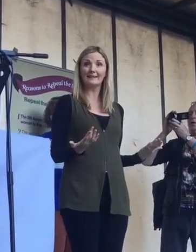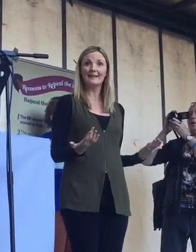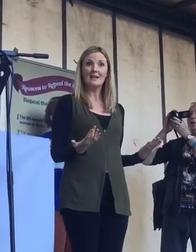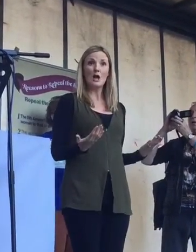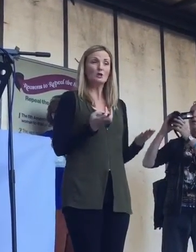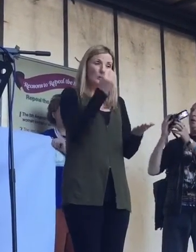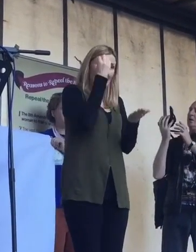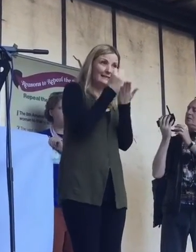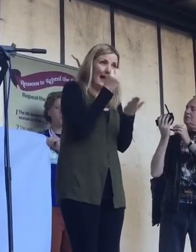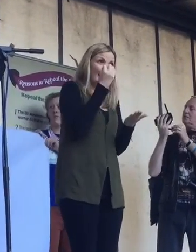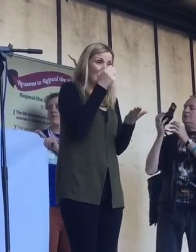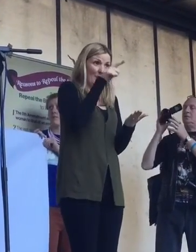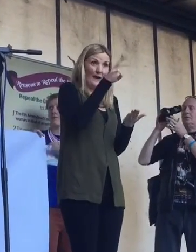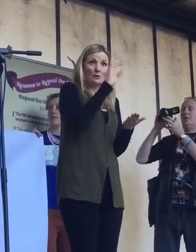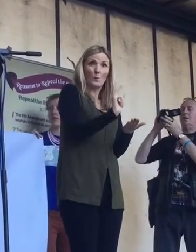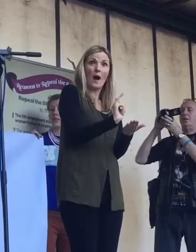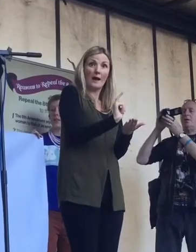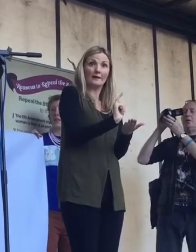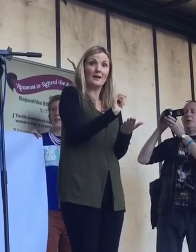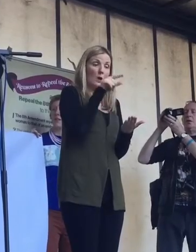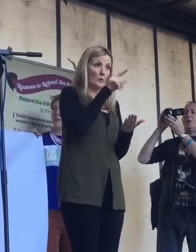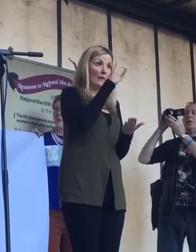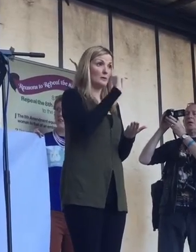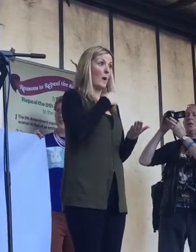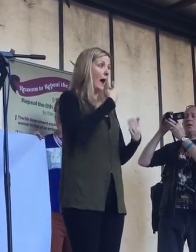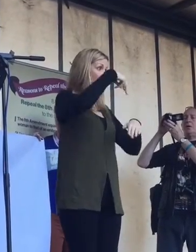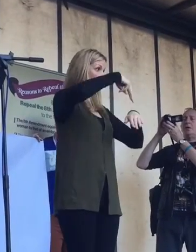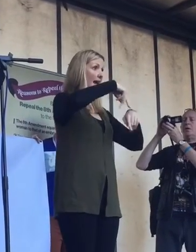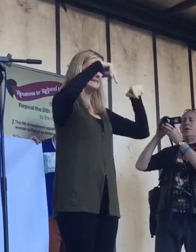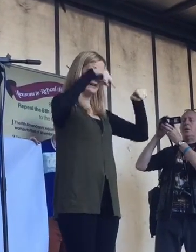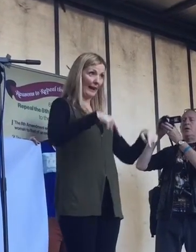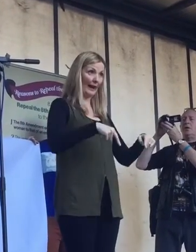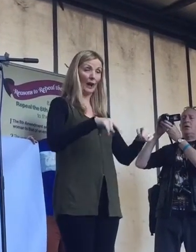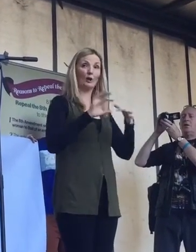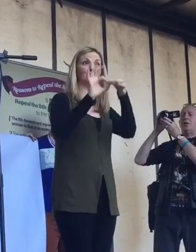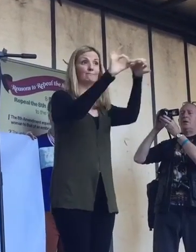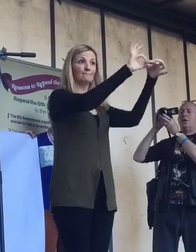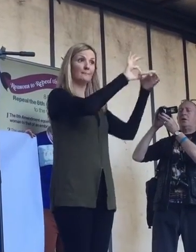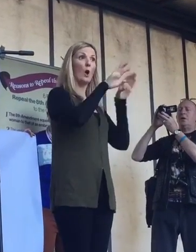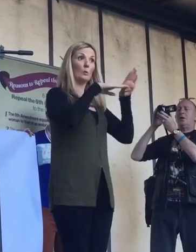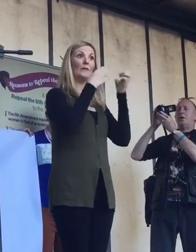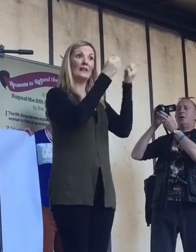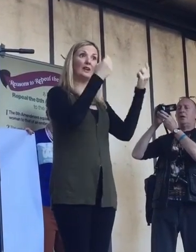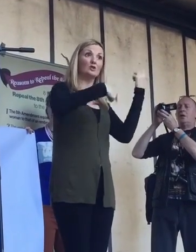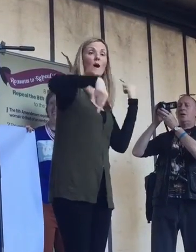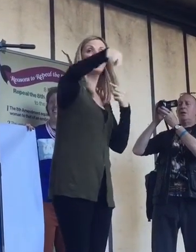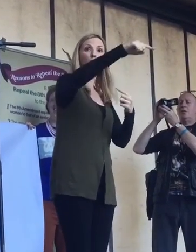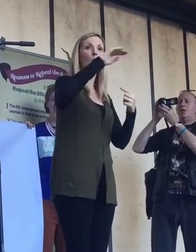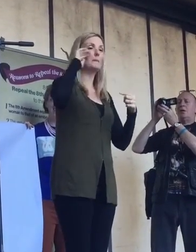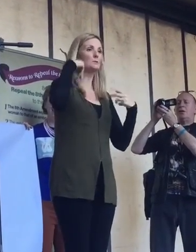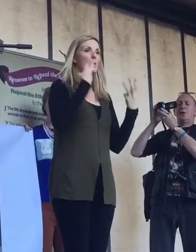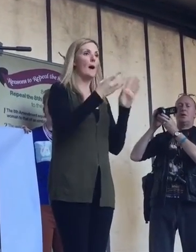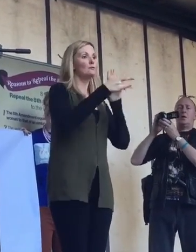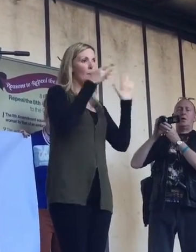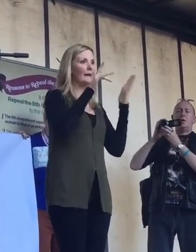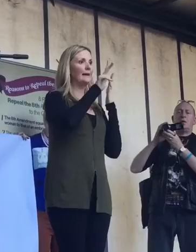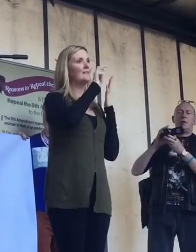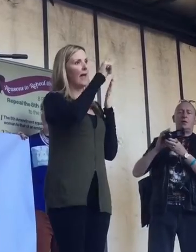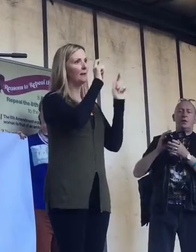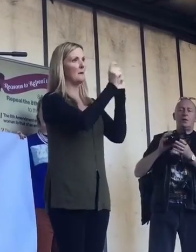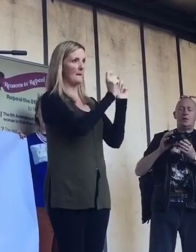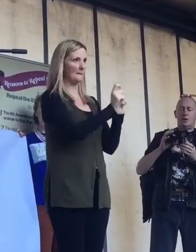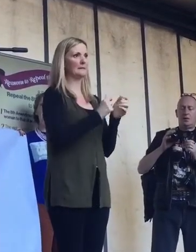exactly for that reason That we stand here in solidarity with each one of you To repeal the 8th Amendment